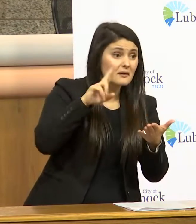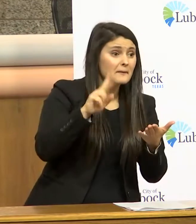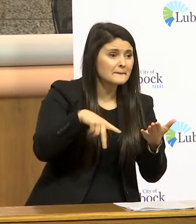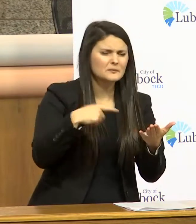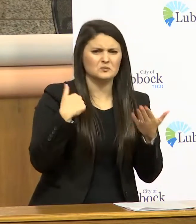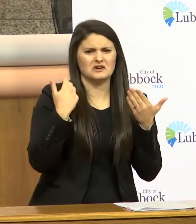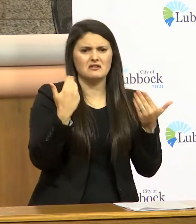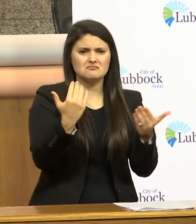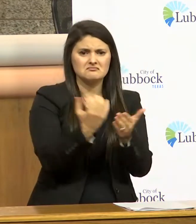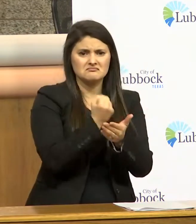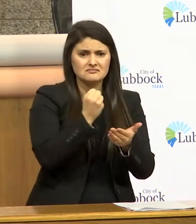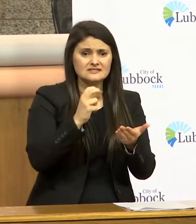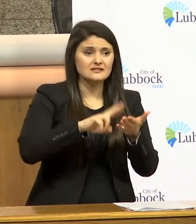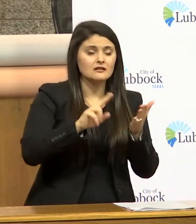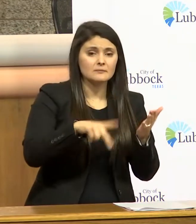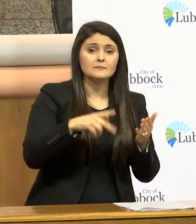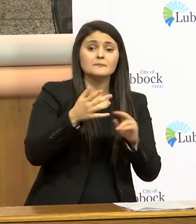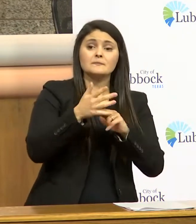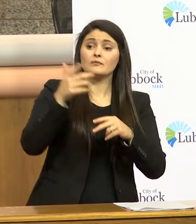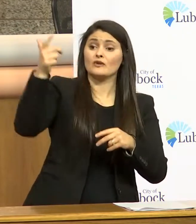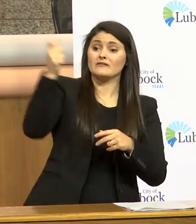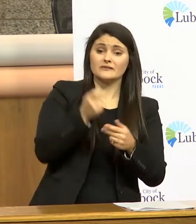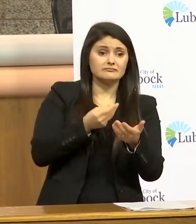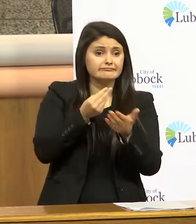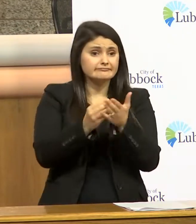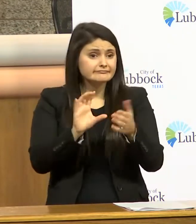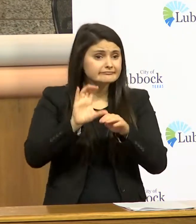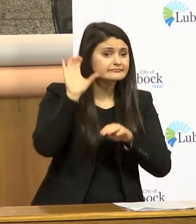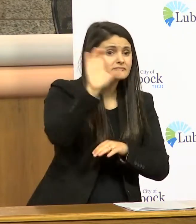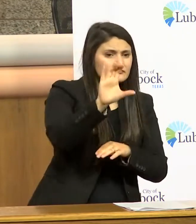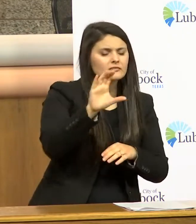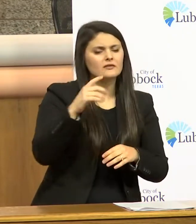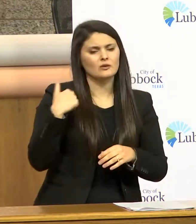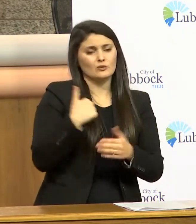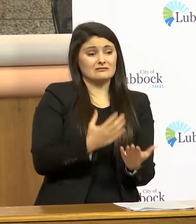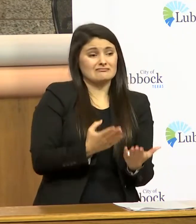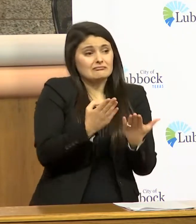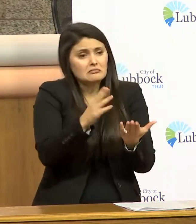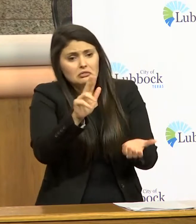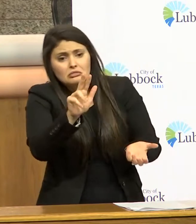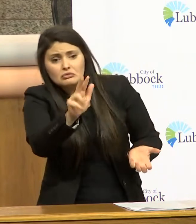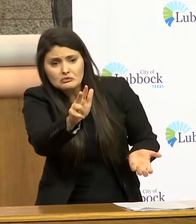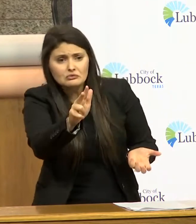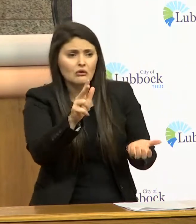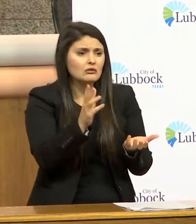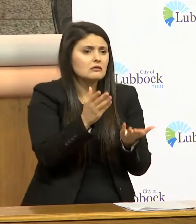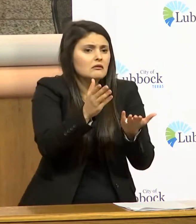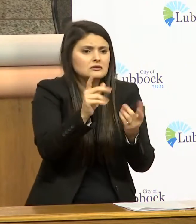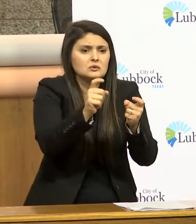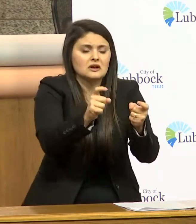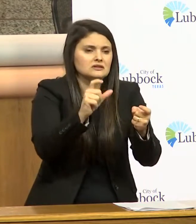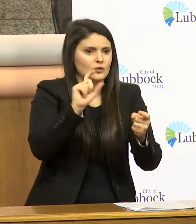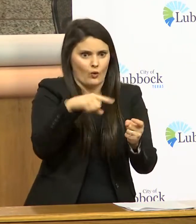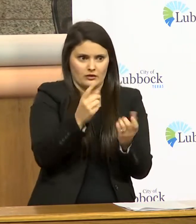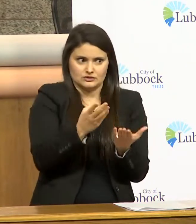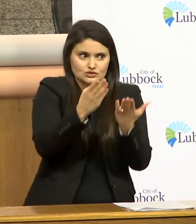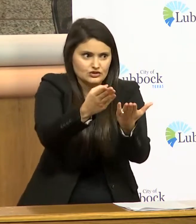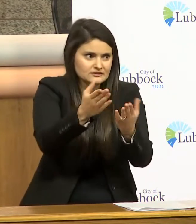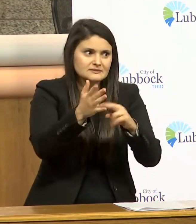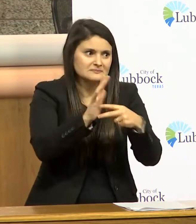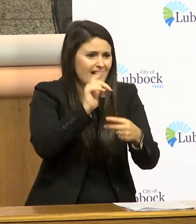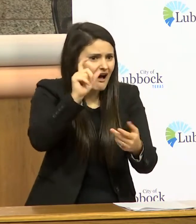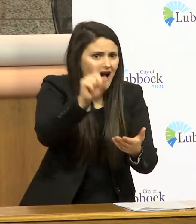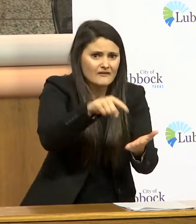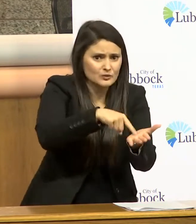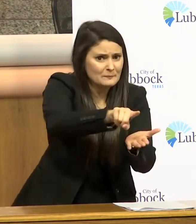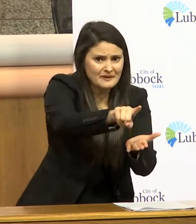you signed up for those those are grant funded there's a three dollar suggested charge for that but it's only suggested we want to make sure that we get